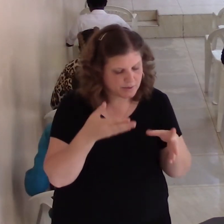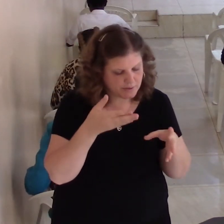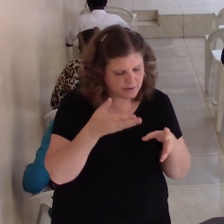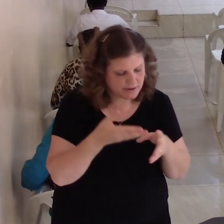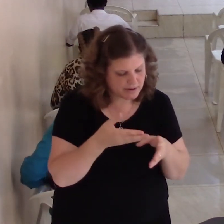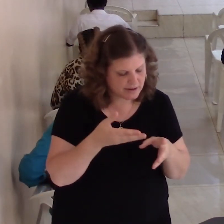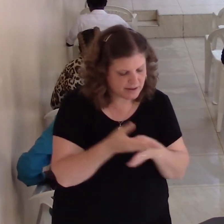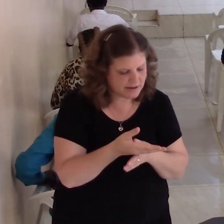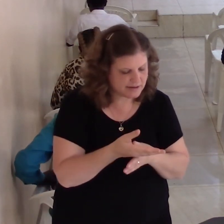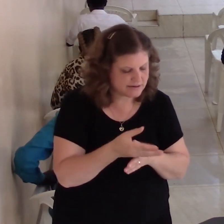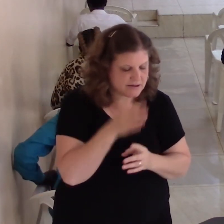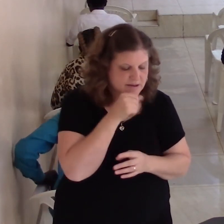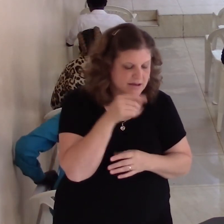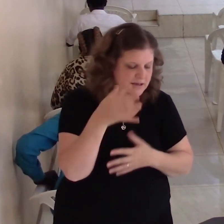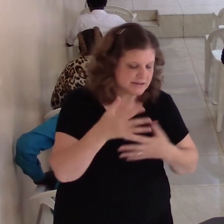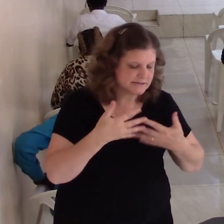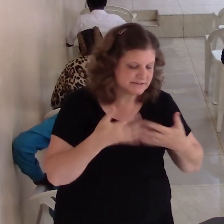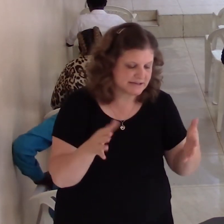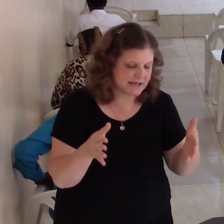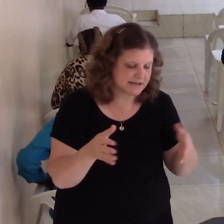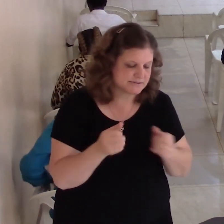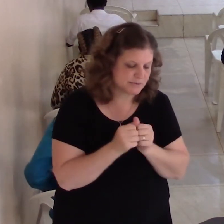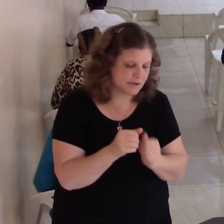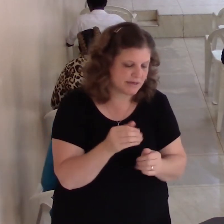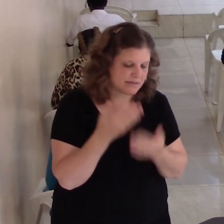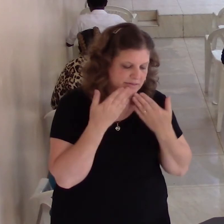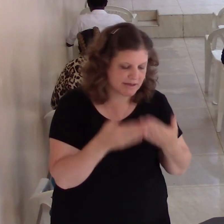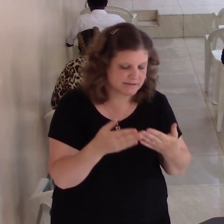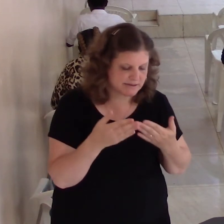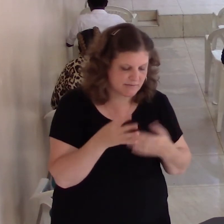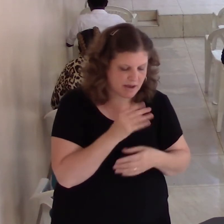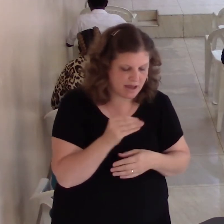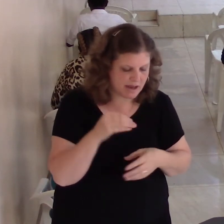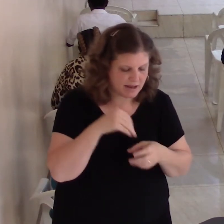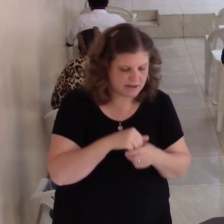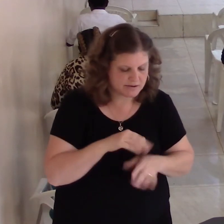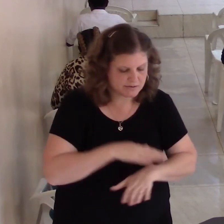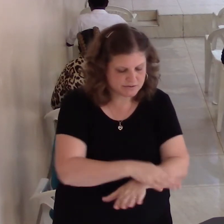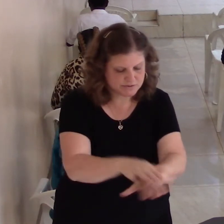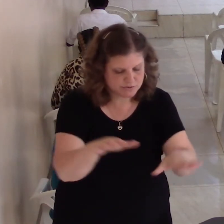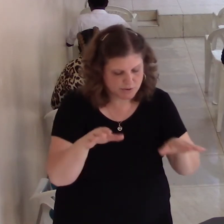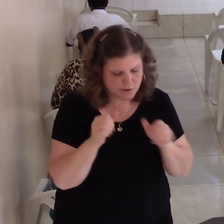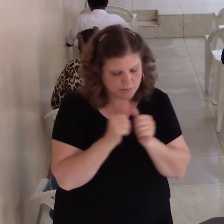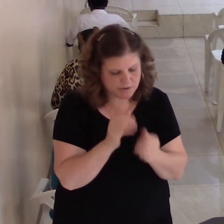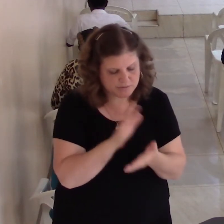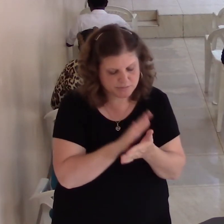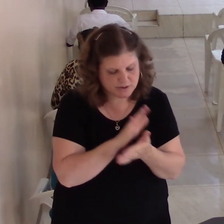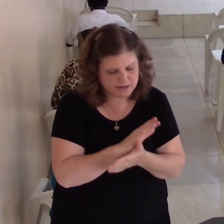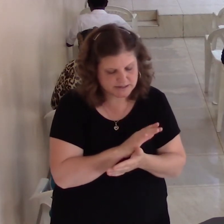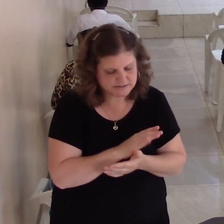thankful unto him and bless his name. For the Lord, verse 5, for the Lord is what? Good.